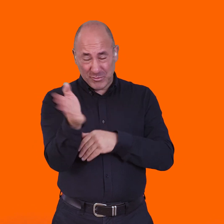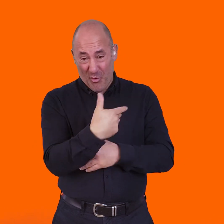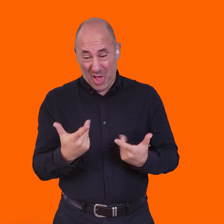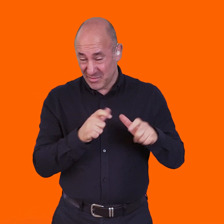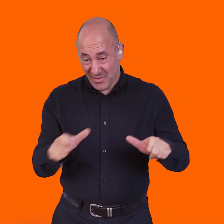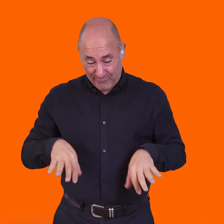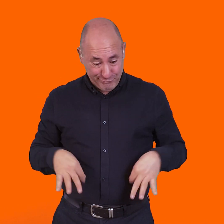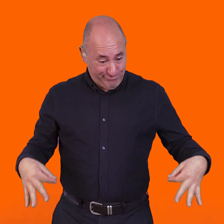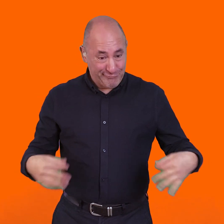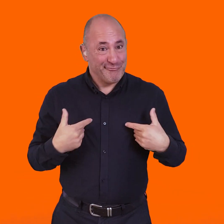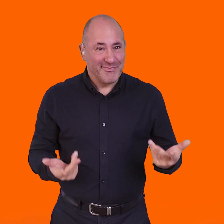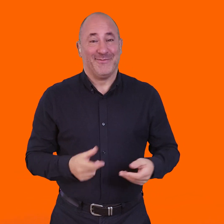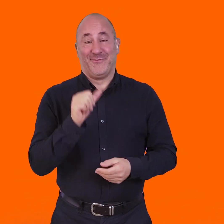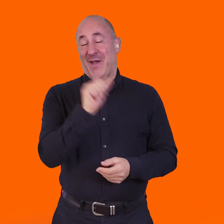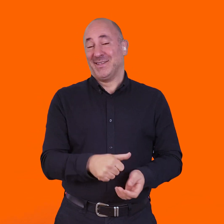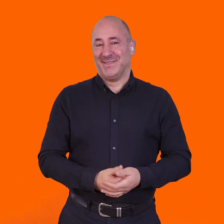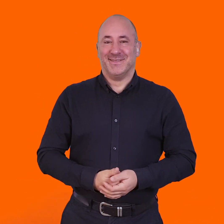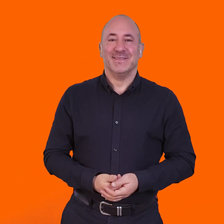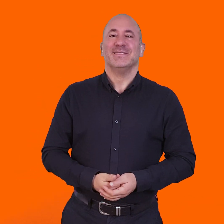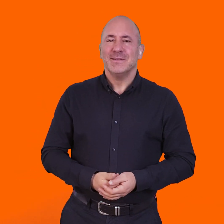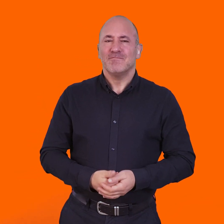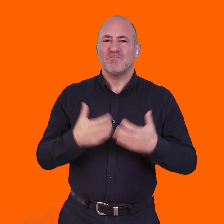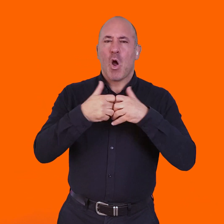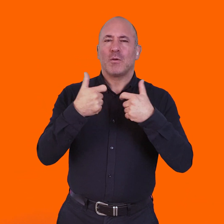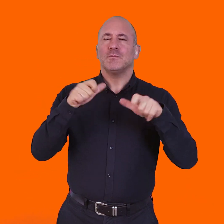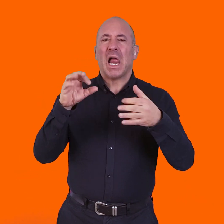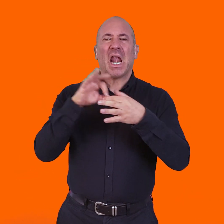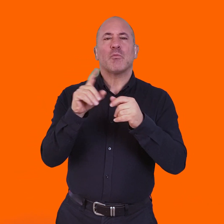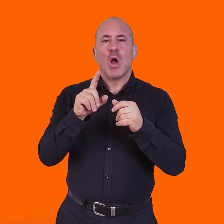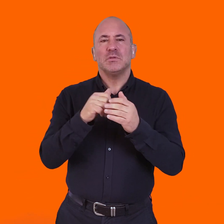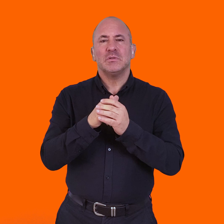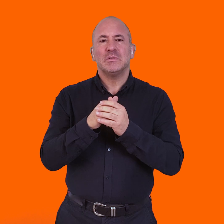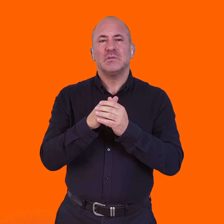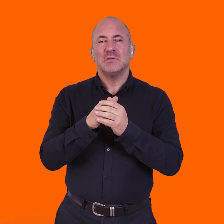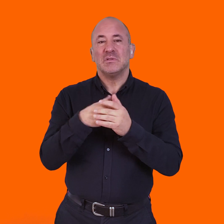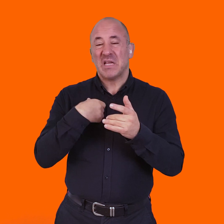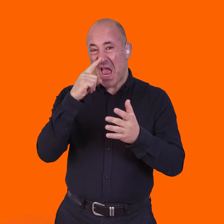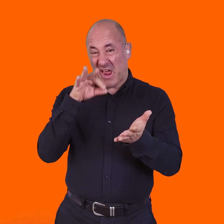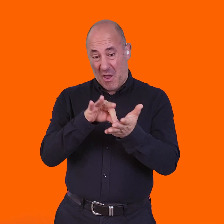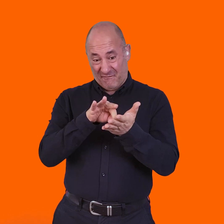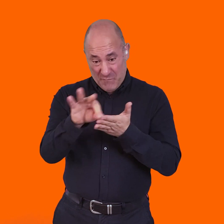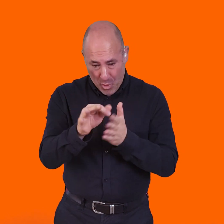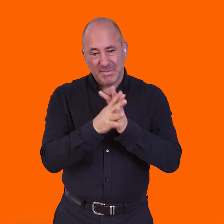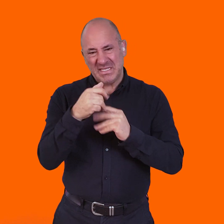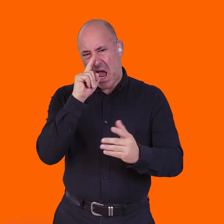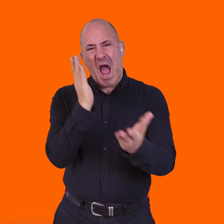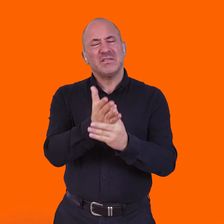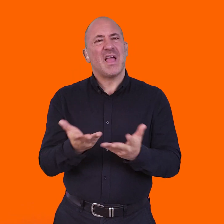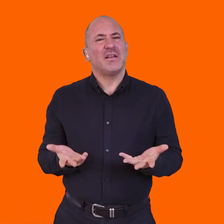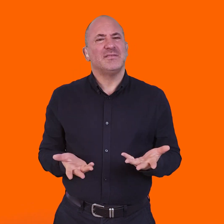afford all the technology that was out there. Yes. Technology is still related to accessing it in terms of being